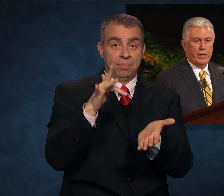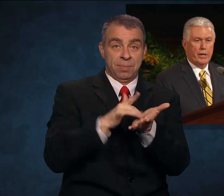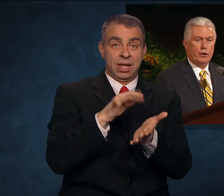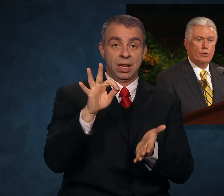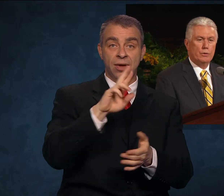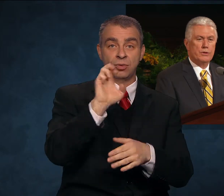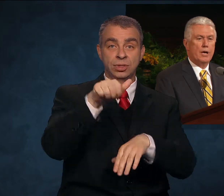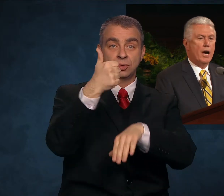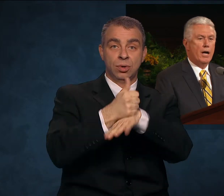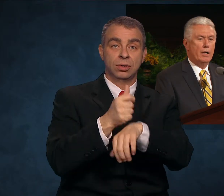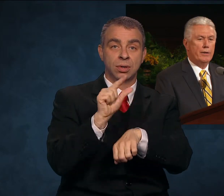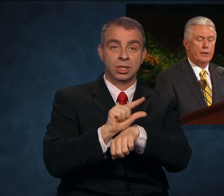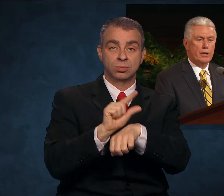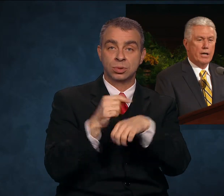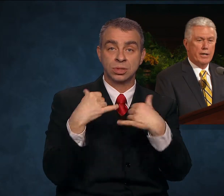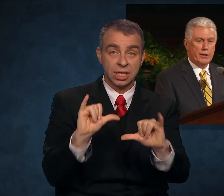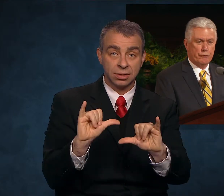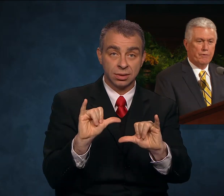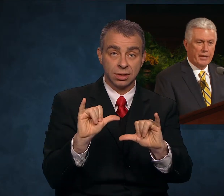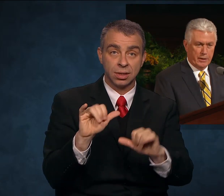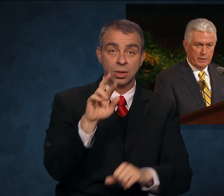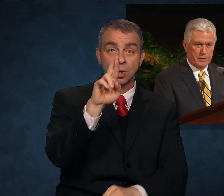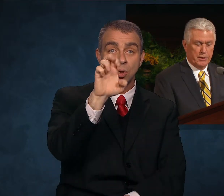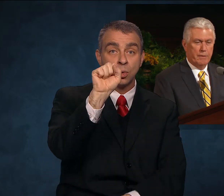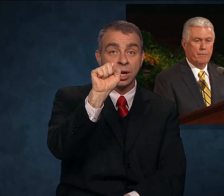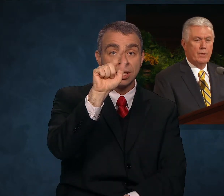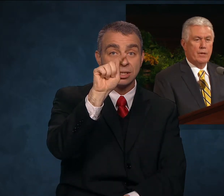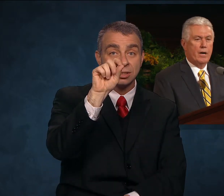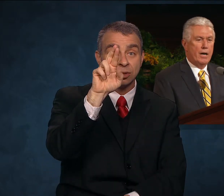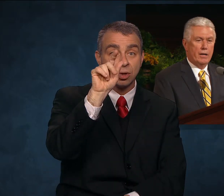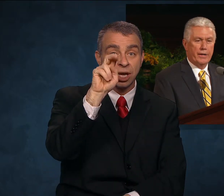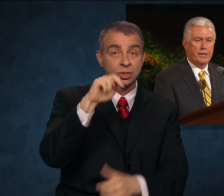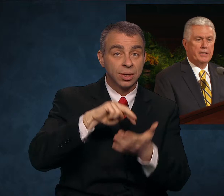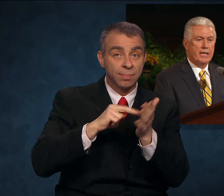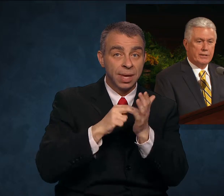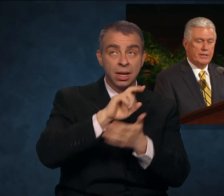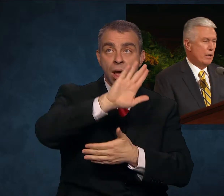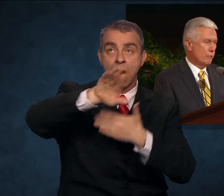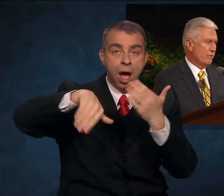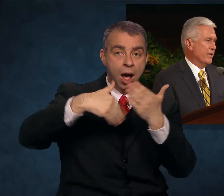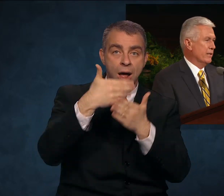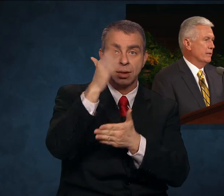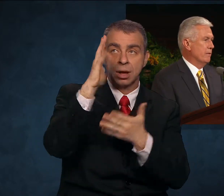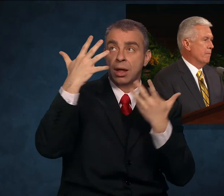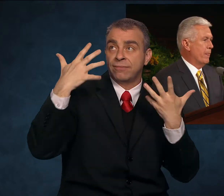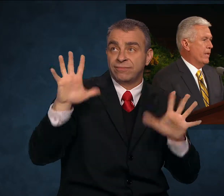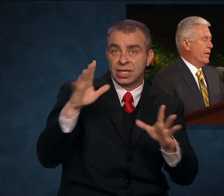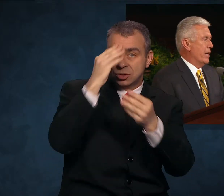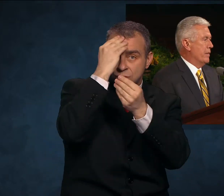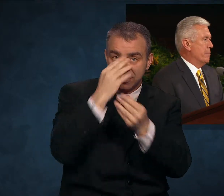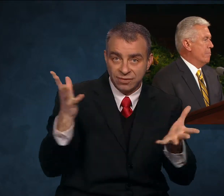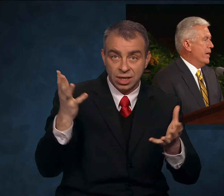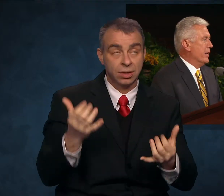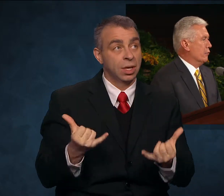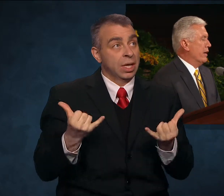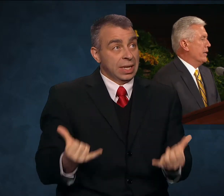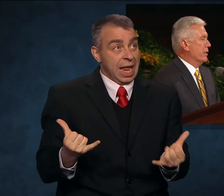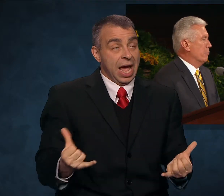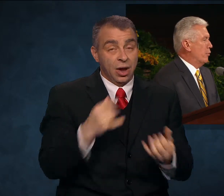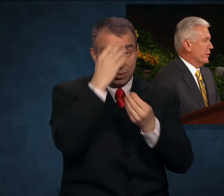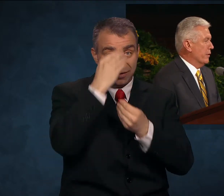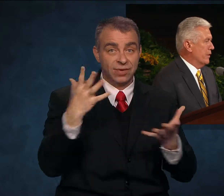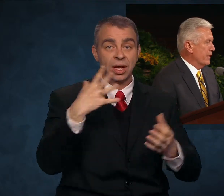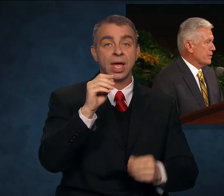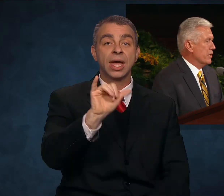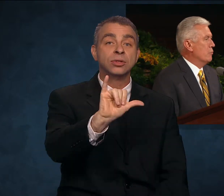It includes all that God has revealed, all that He does now reveal, and the many great